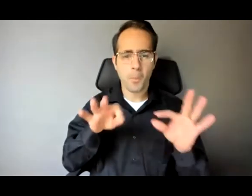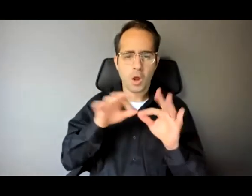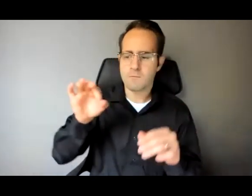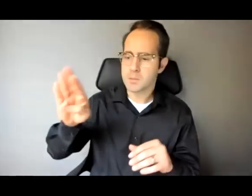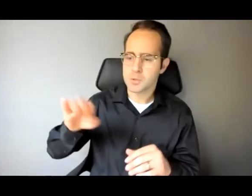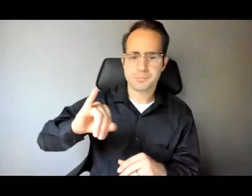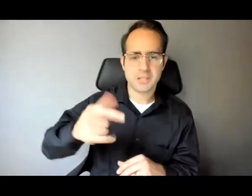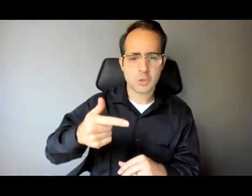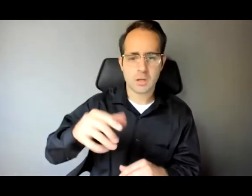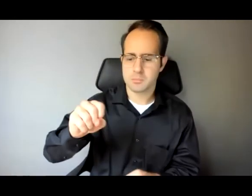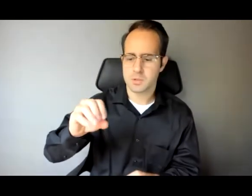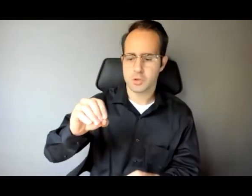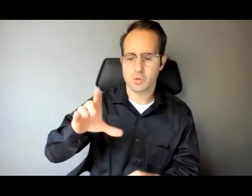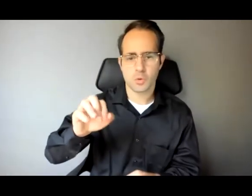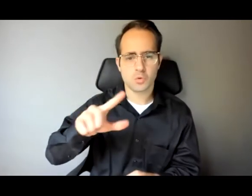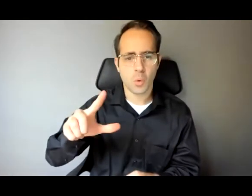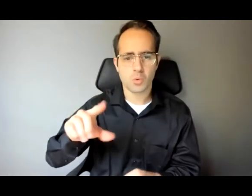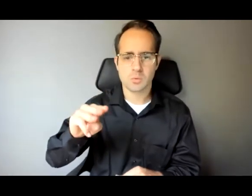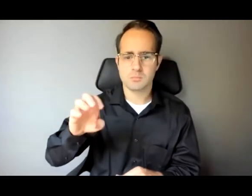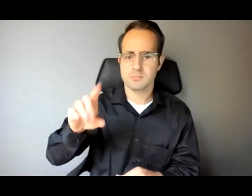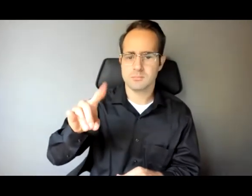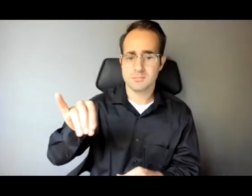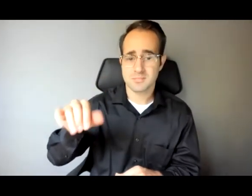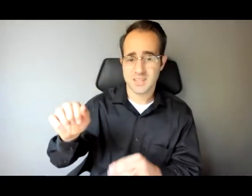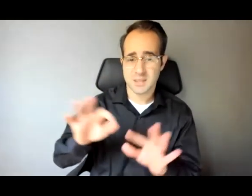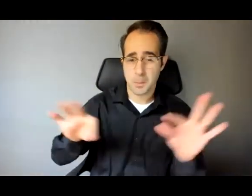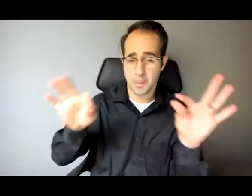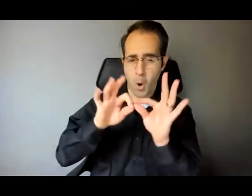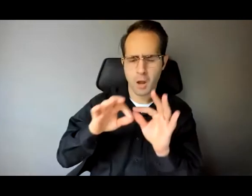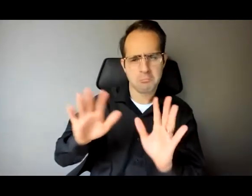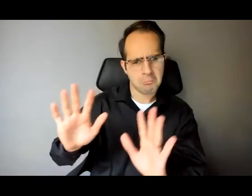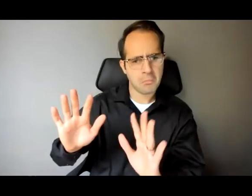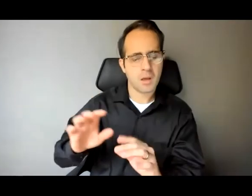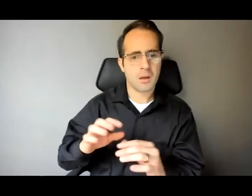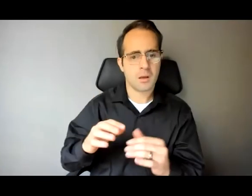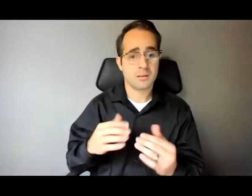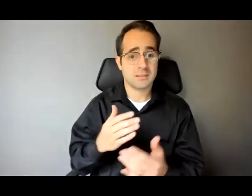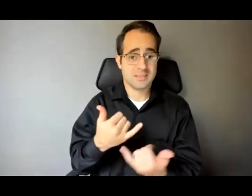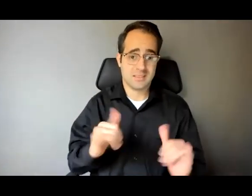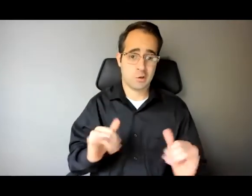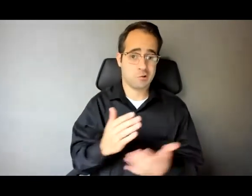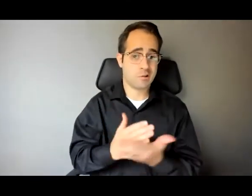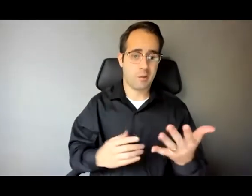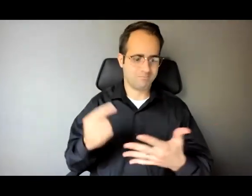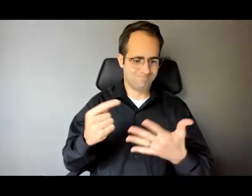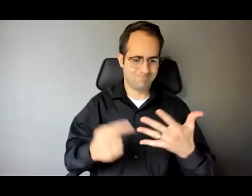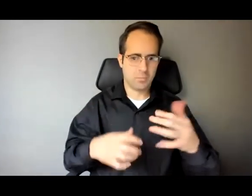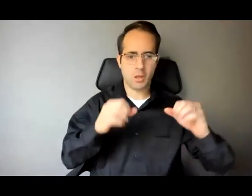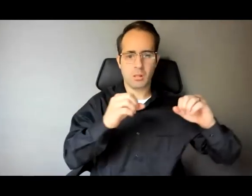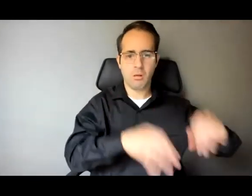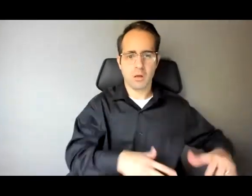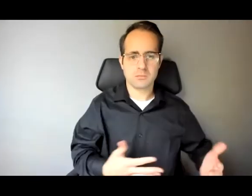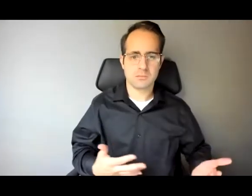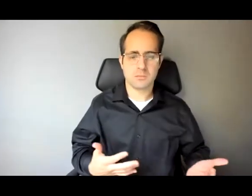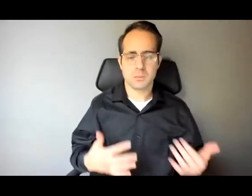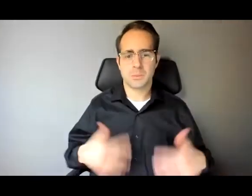totally discount it there are things that we've lost and so seeing everyone spending their time showing the